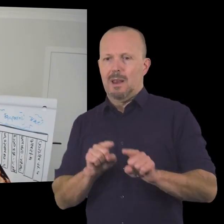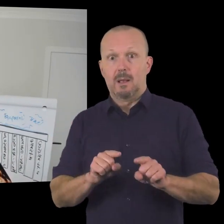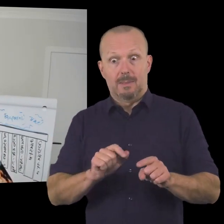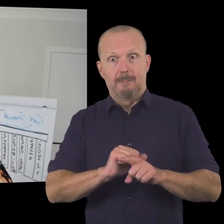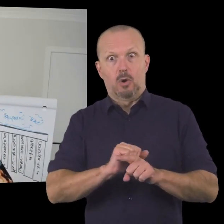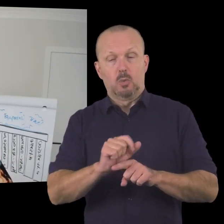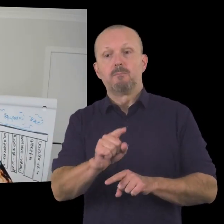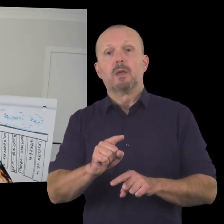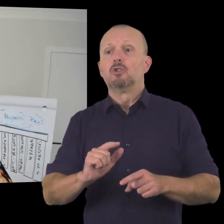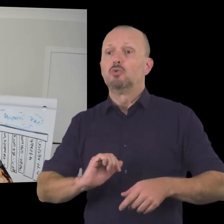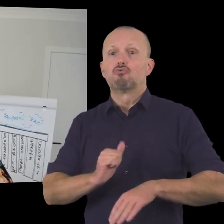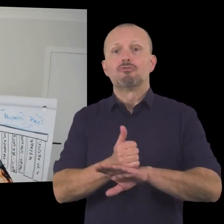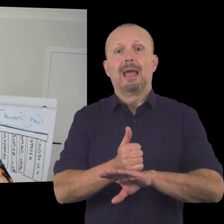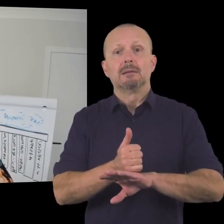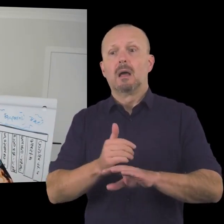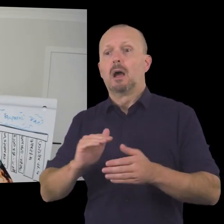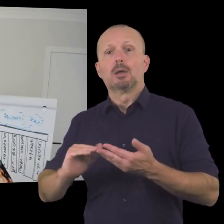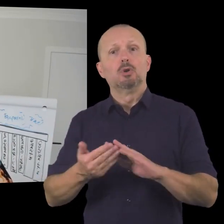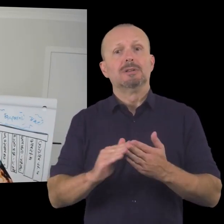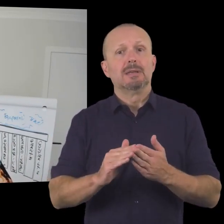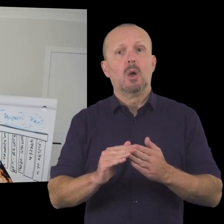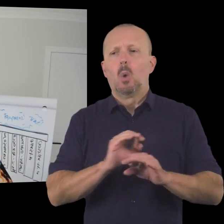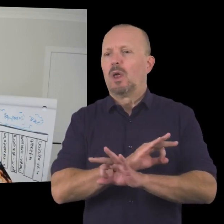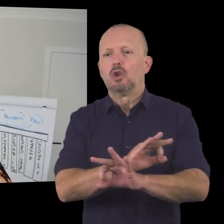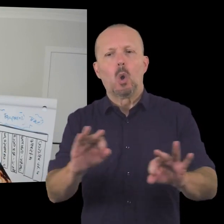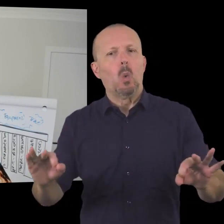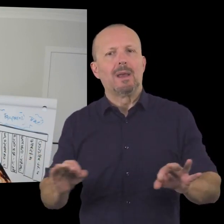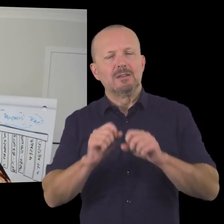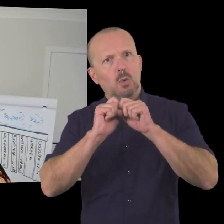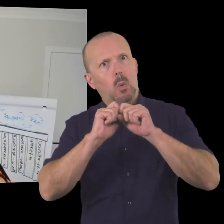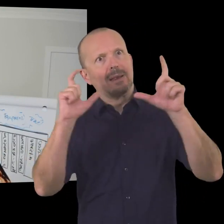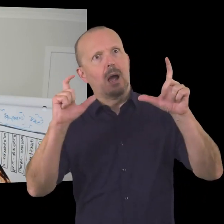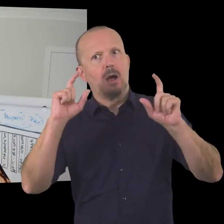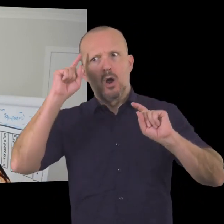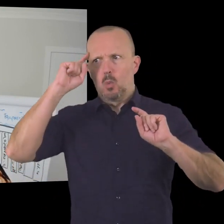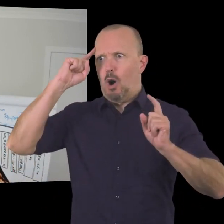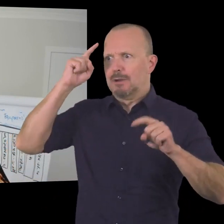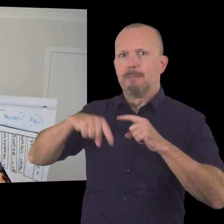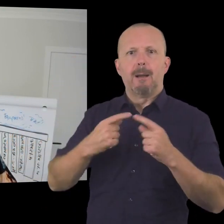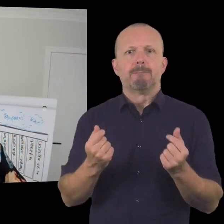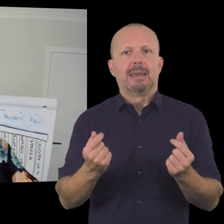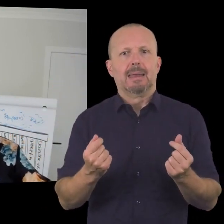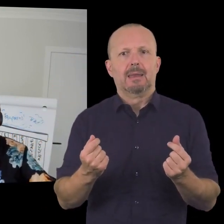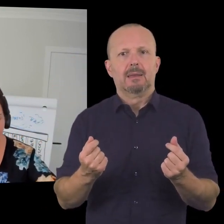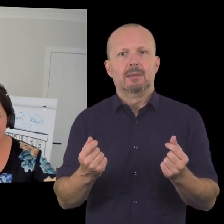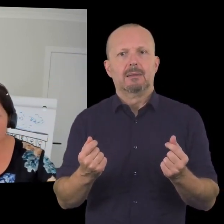uh is to create a community where nobody has to wake up and worry about money yep so miles away from